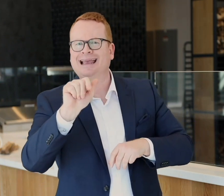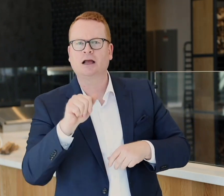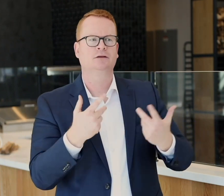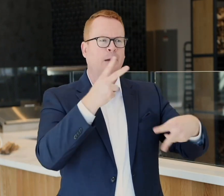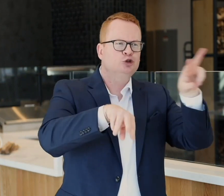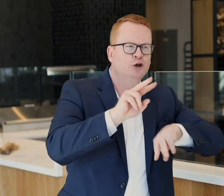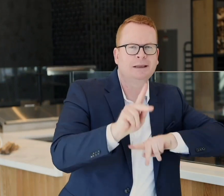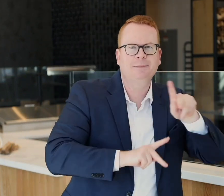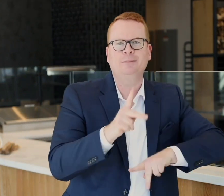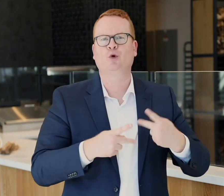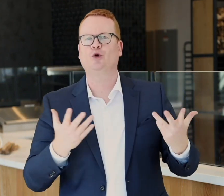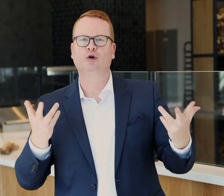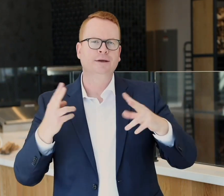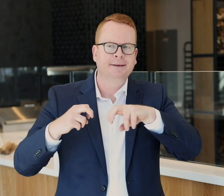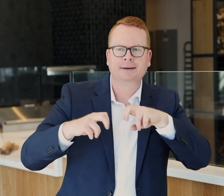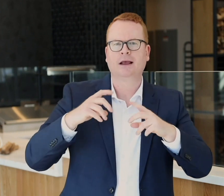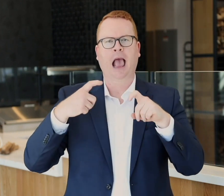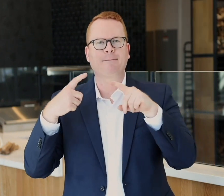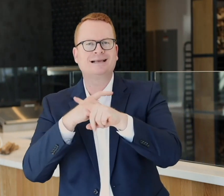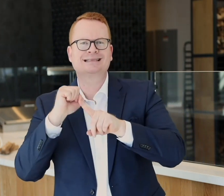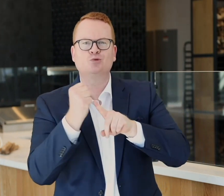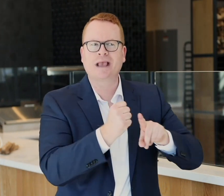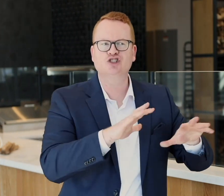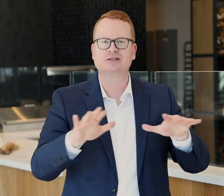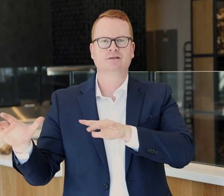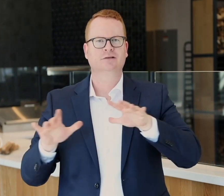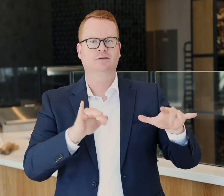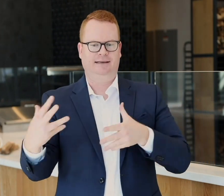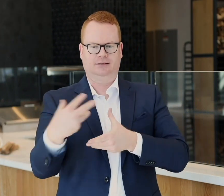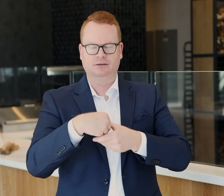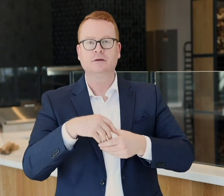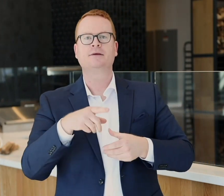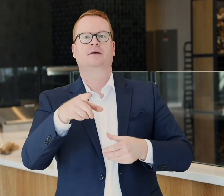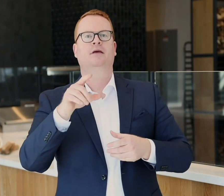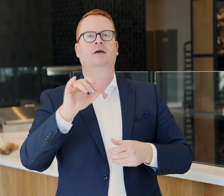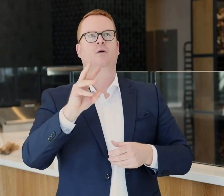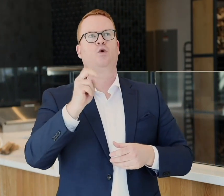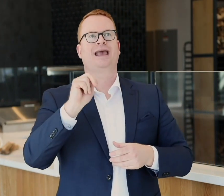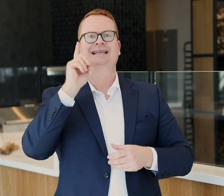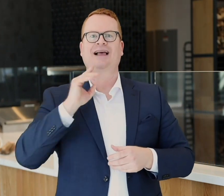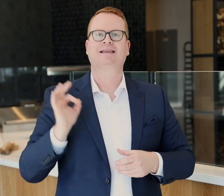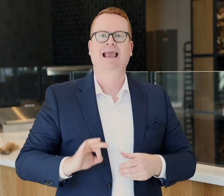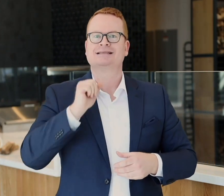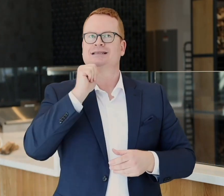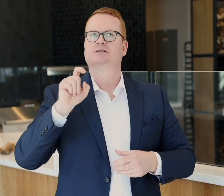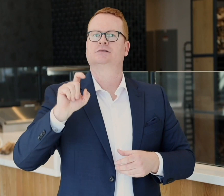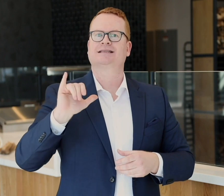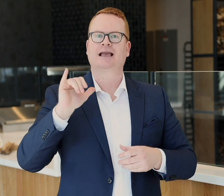observing people, and monitoring complex situations. When deaf game isn't